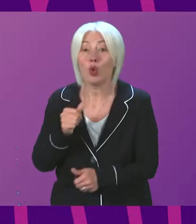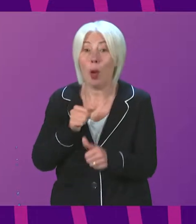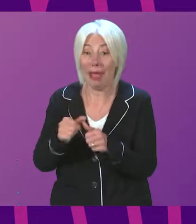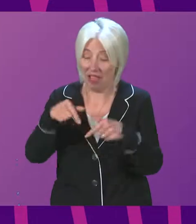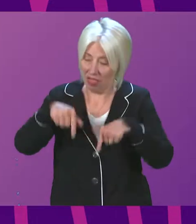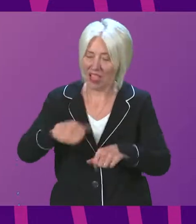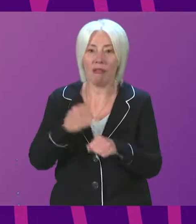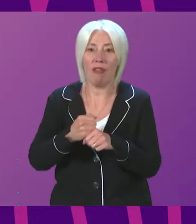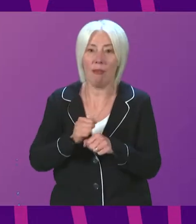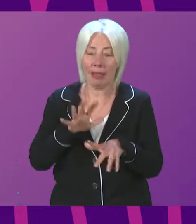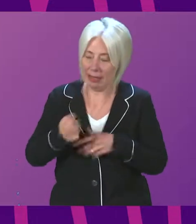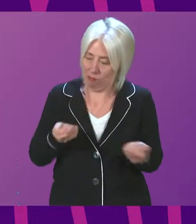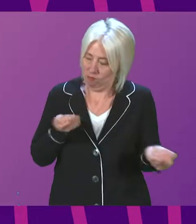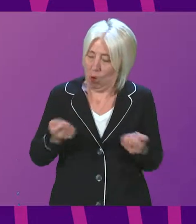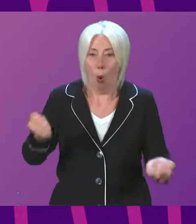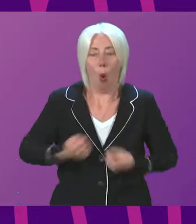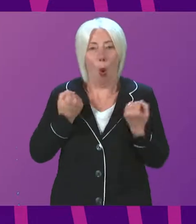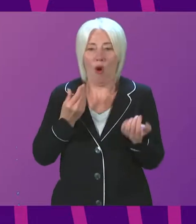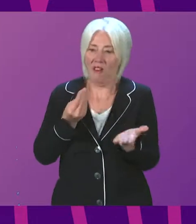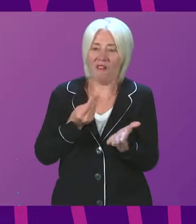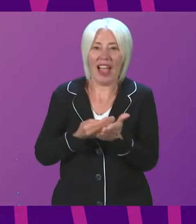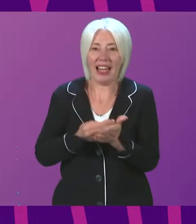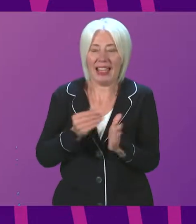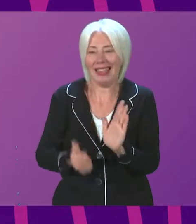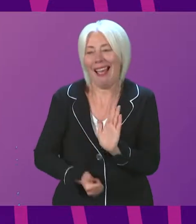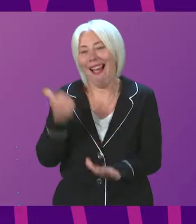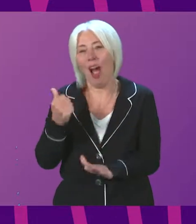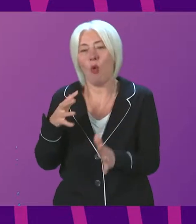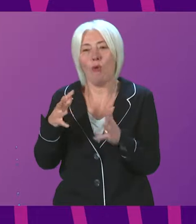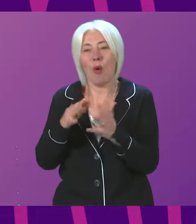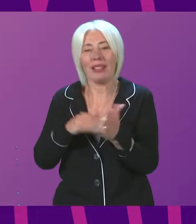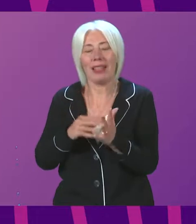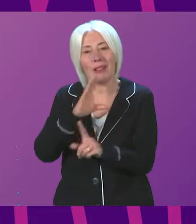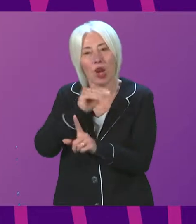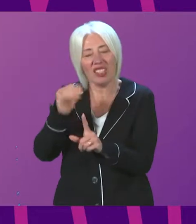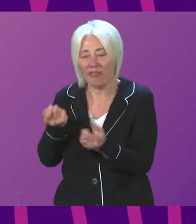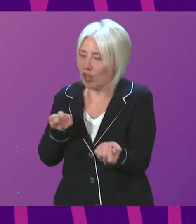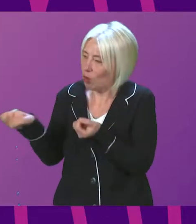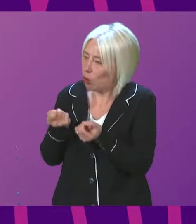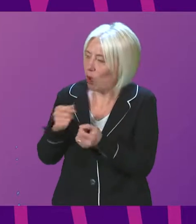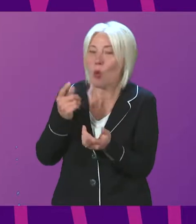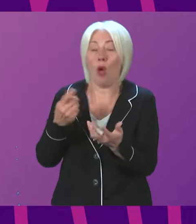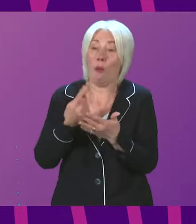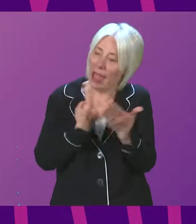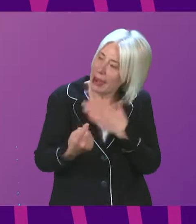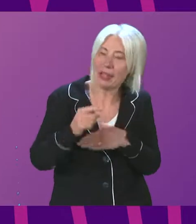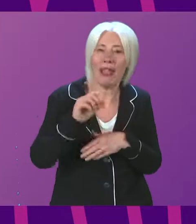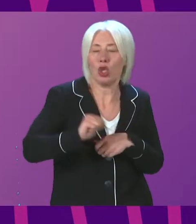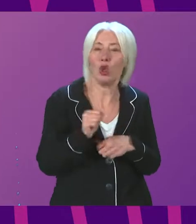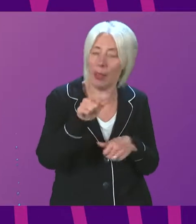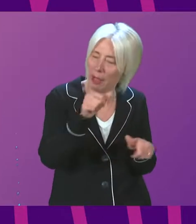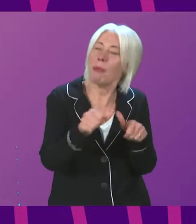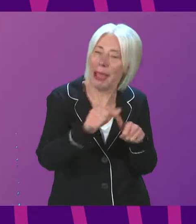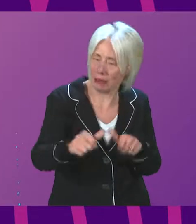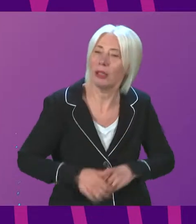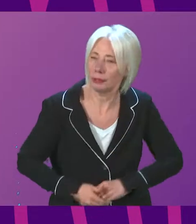this government is in charge of its own finances and get them out of the hands of Tories at Westminster with independence, the better. Jackie